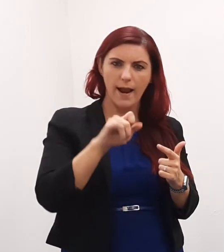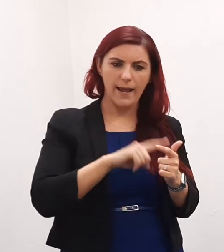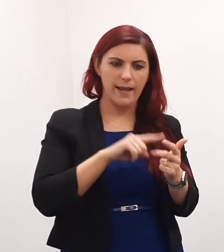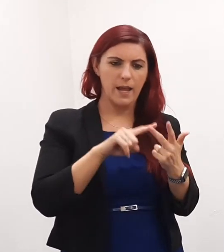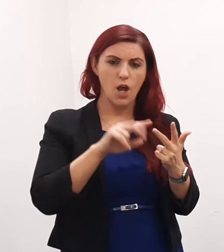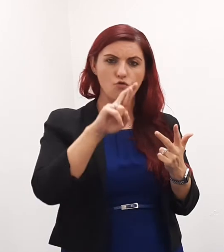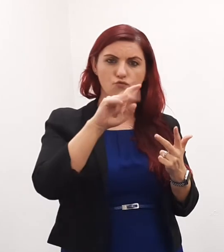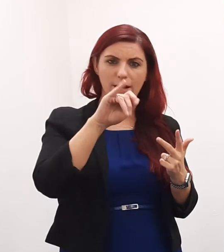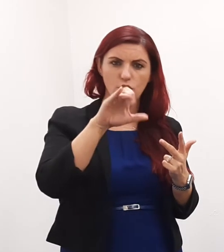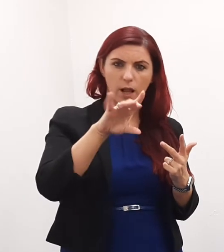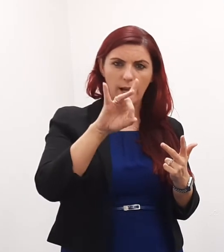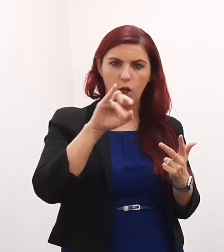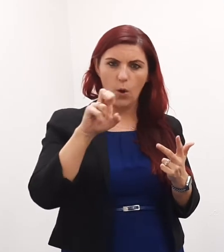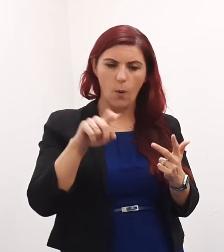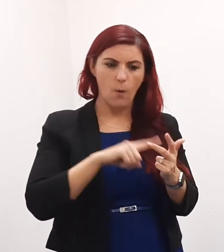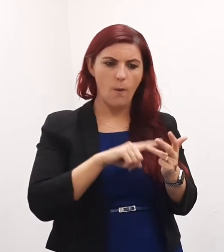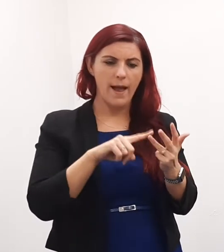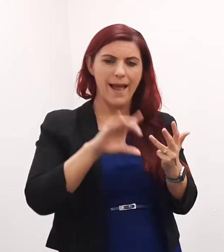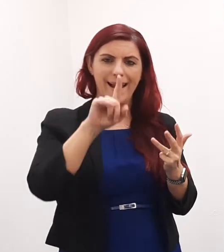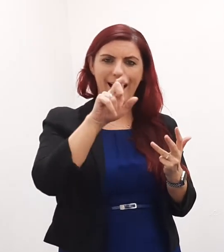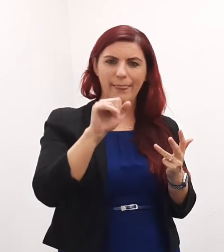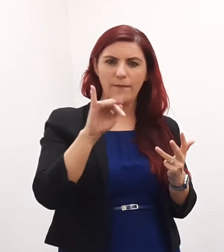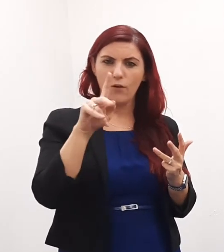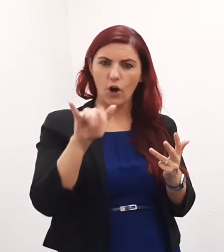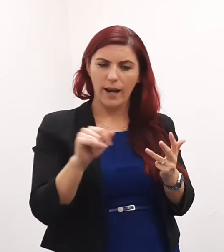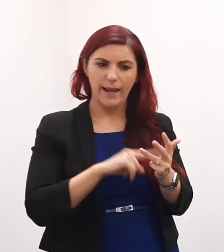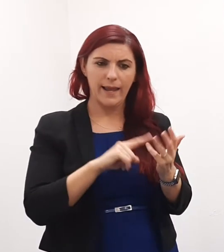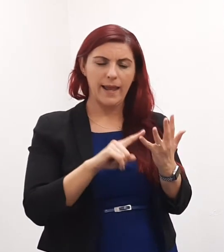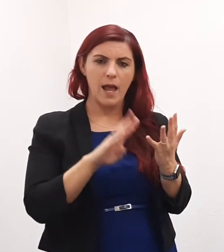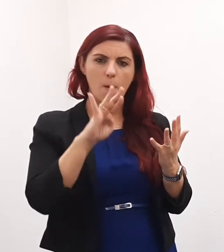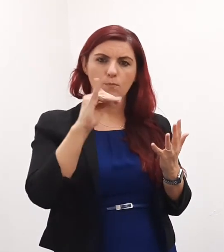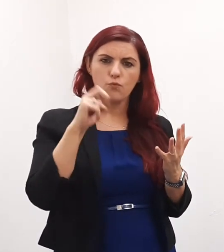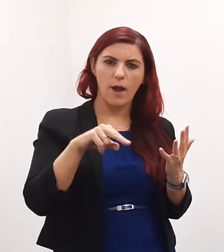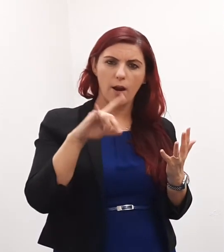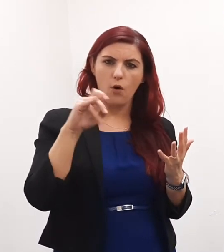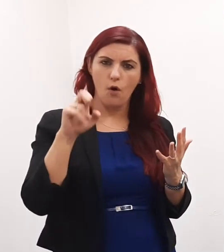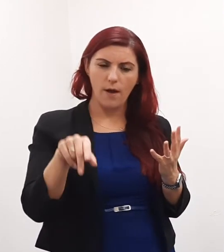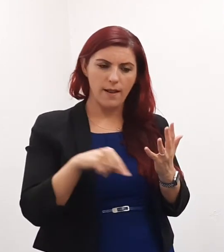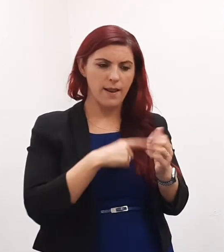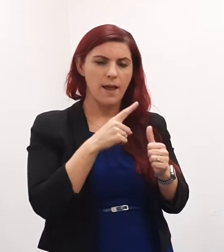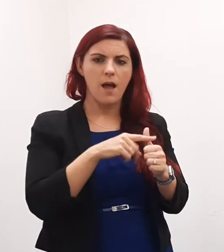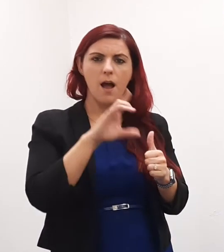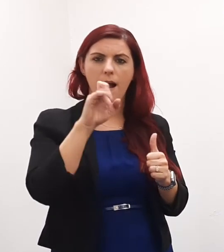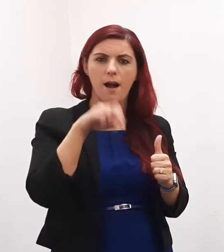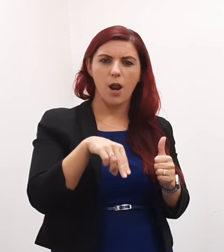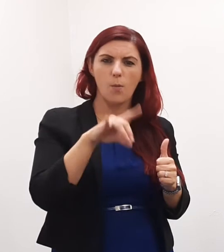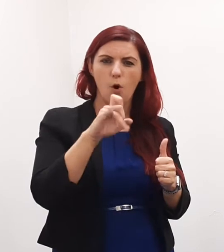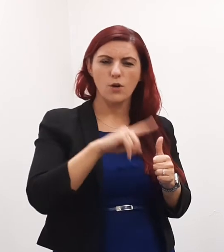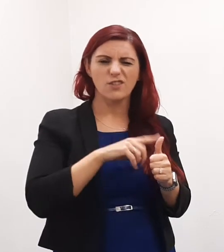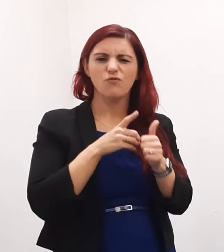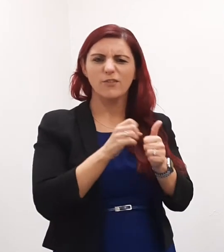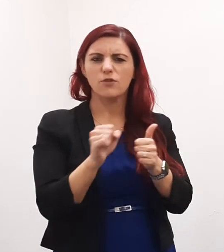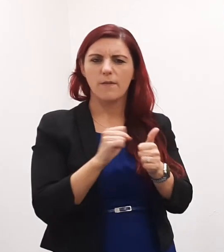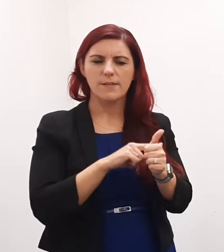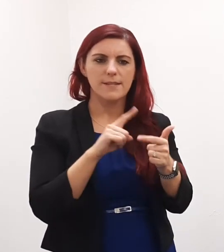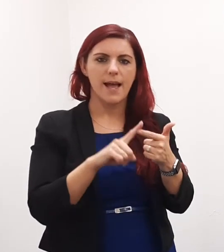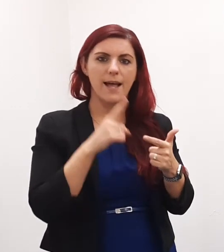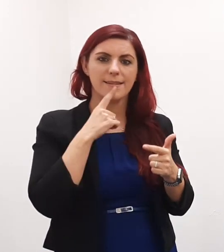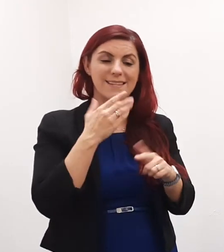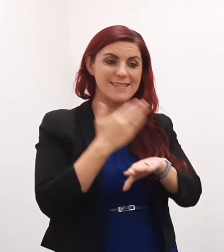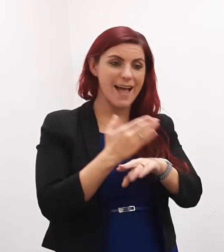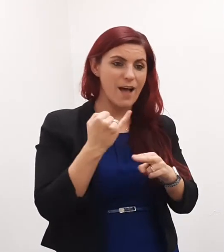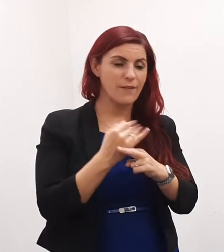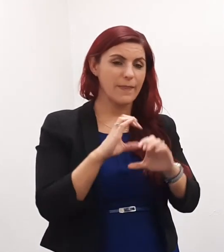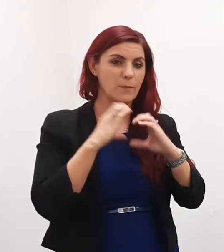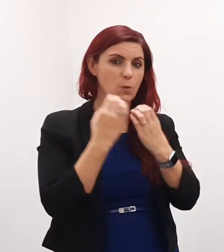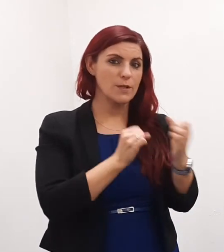Keough, Cathy Purdy, Administrative Officer, Brian Hora, Senior Executive Officer, Colin Moore, Director of Services and staff at the Community